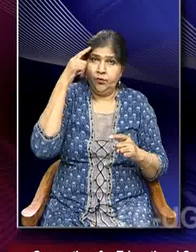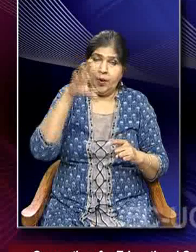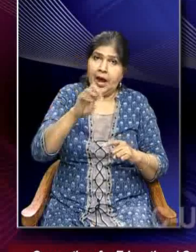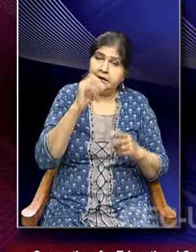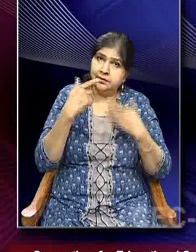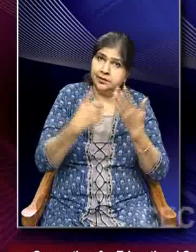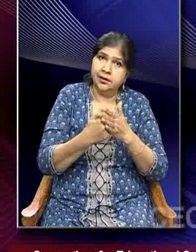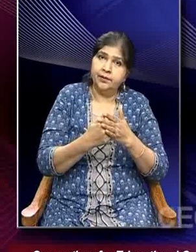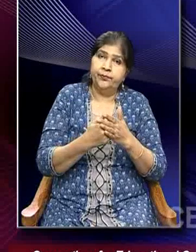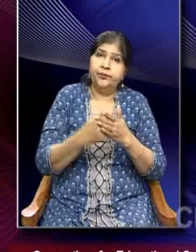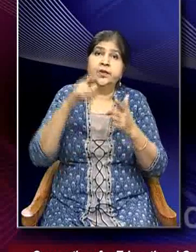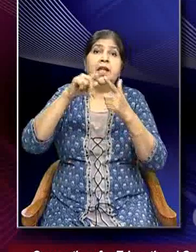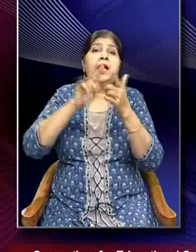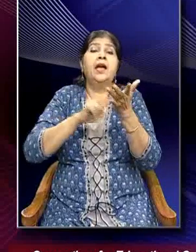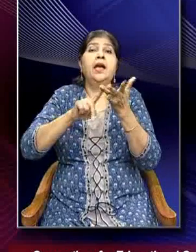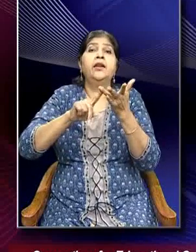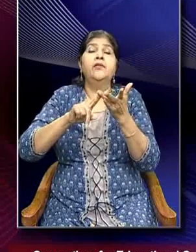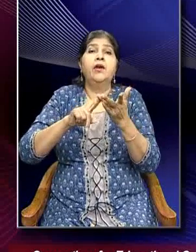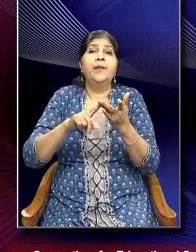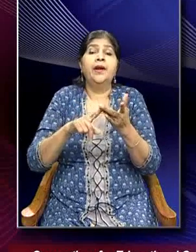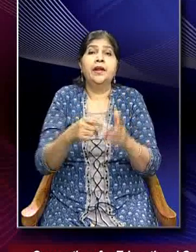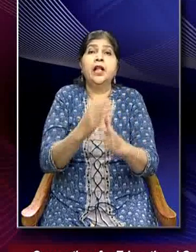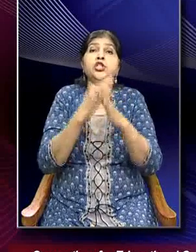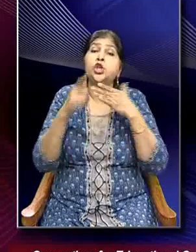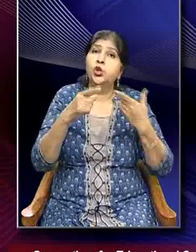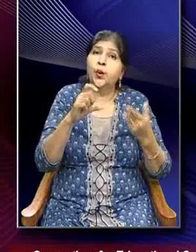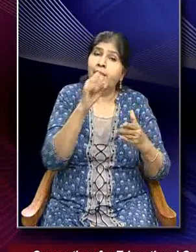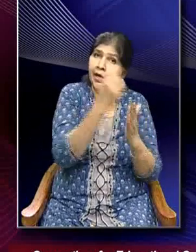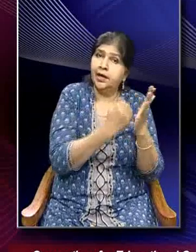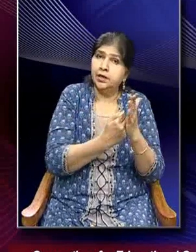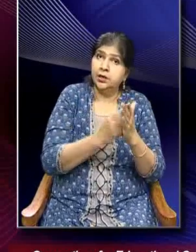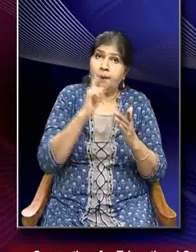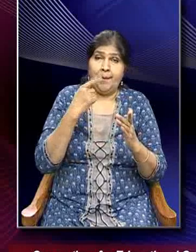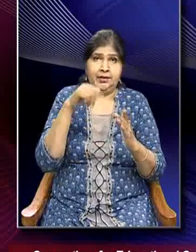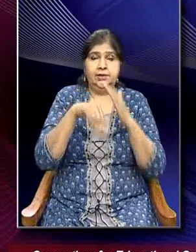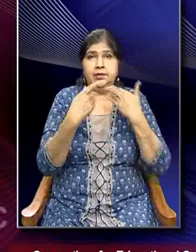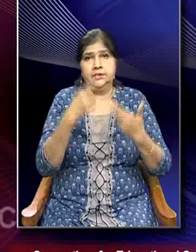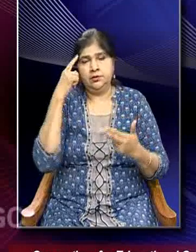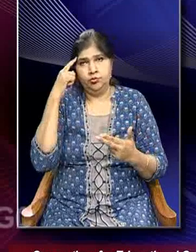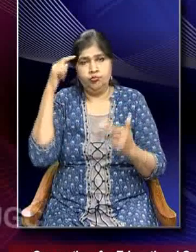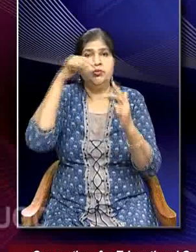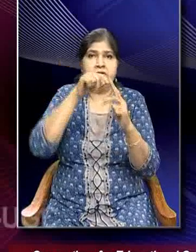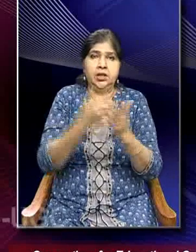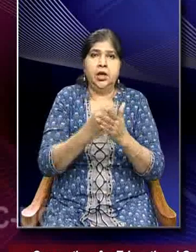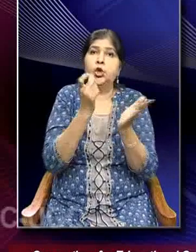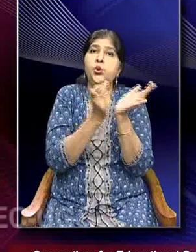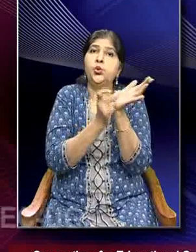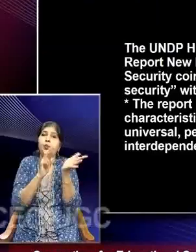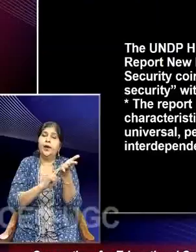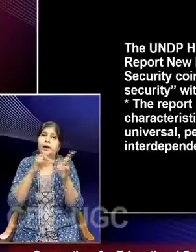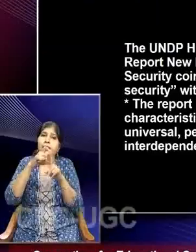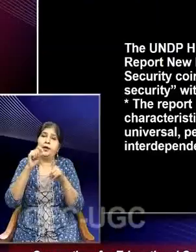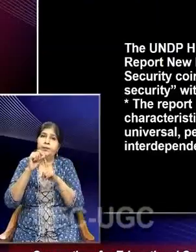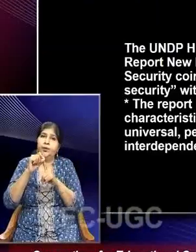environmental security concerns also are very significant. The UNDP, Human